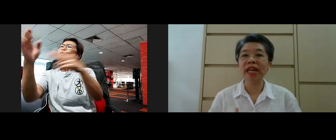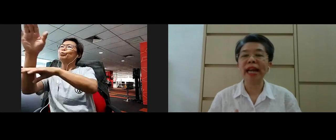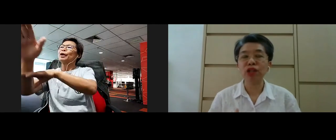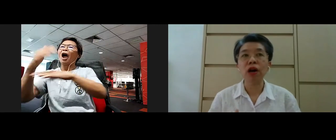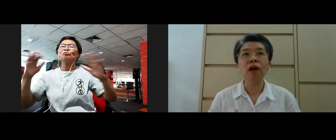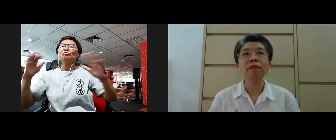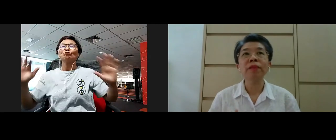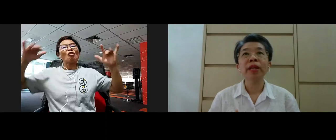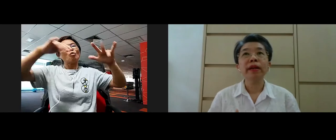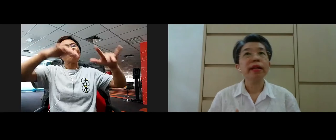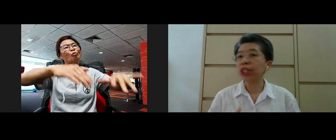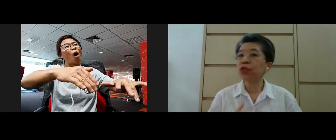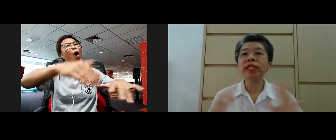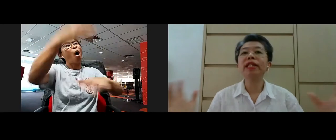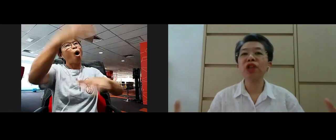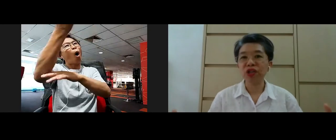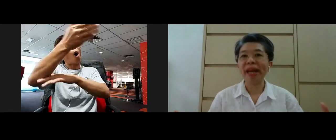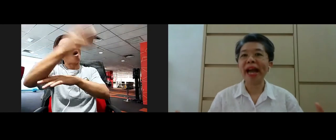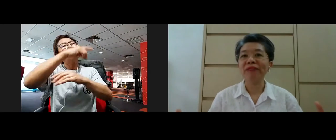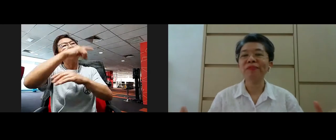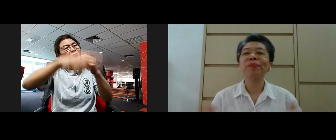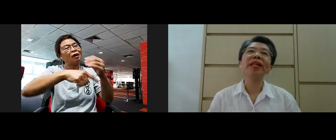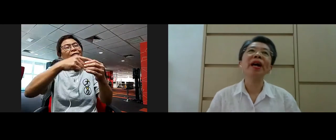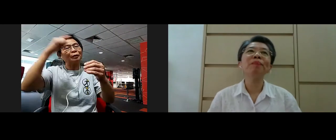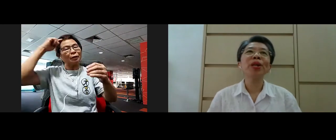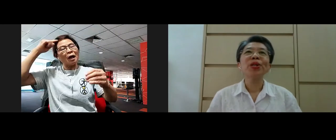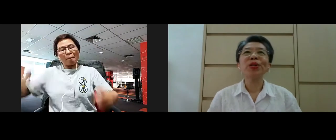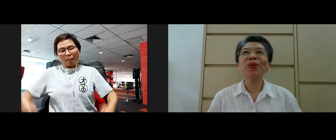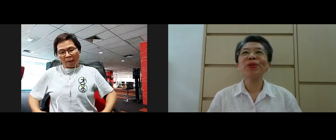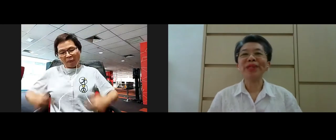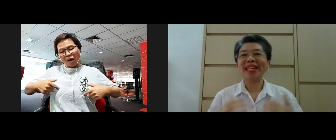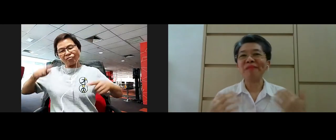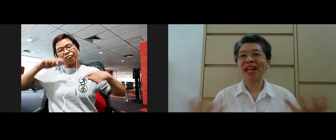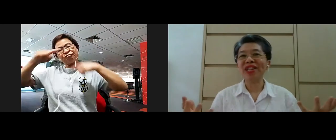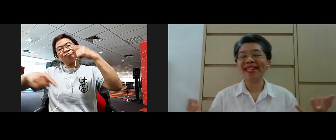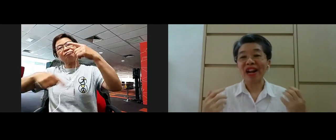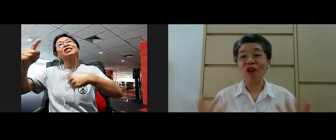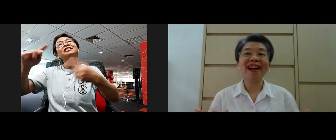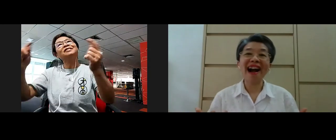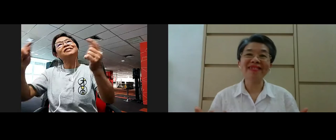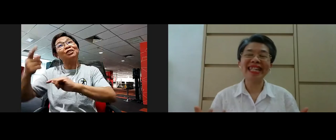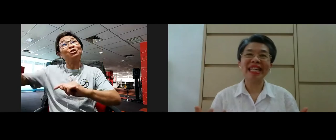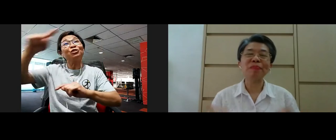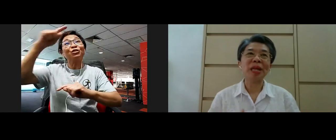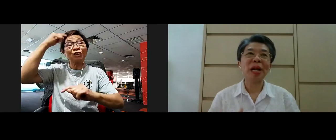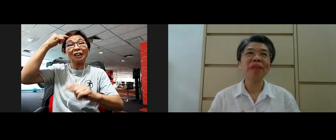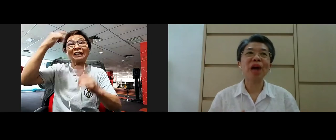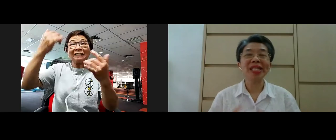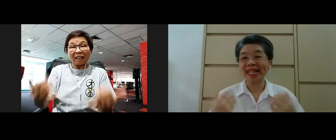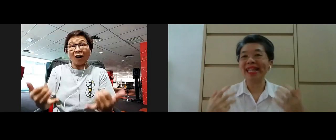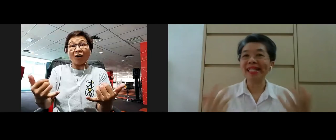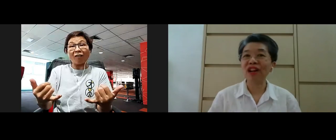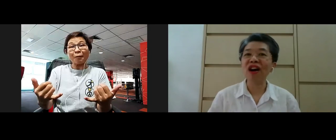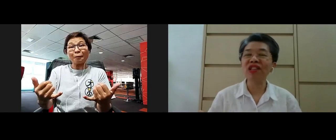in one of the lecture halls. It totally changed my life, yeah? So you can imagine that concurrently, yeah,